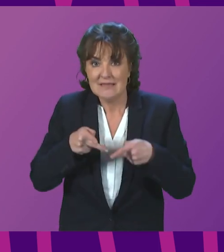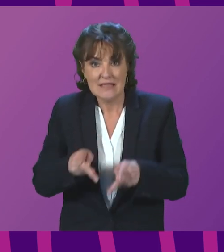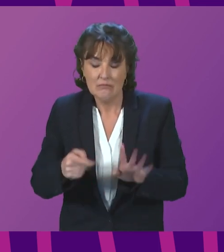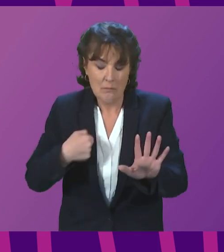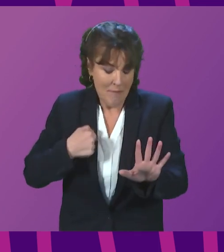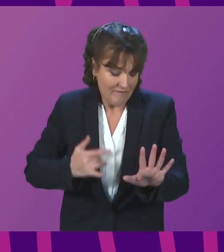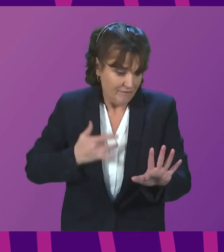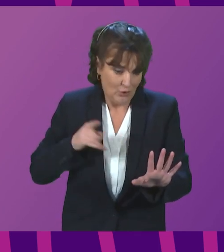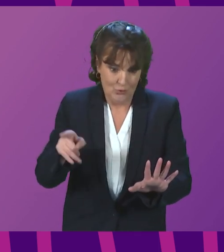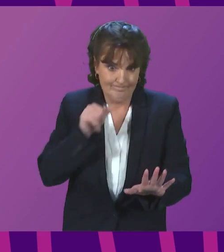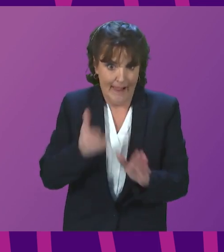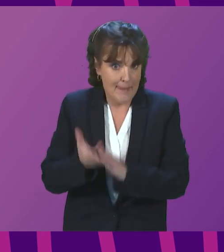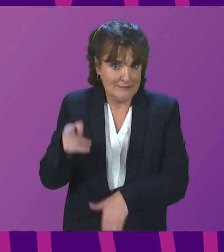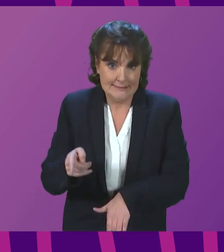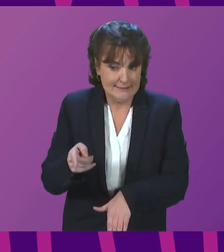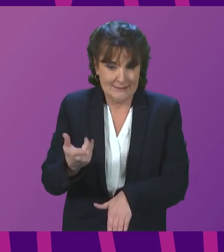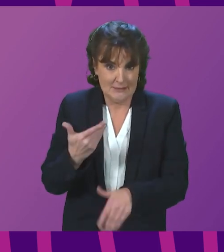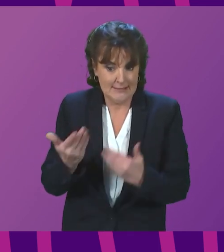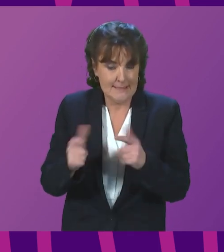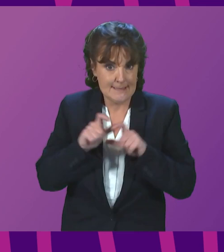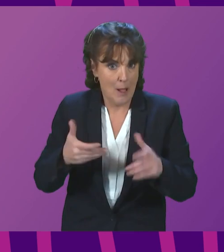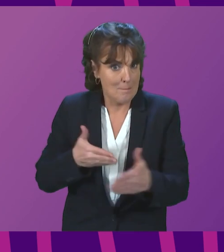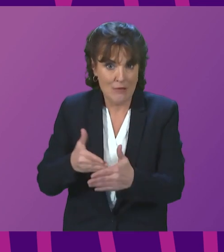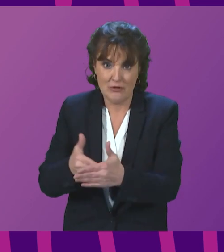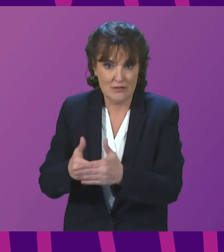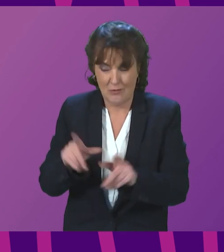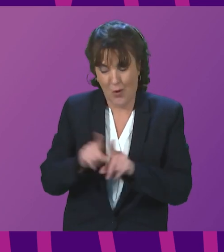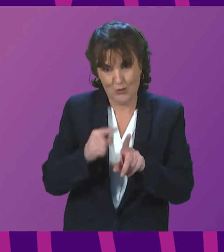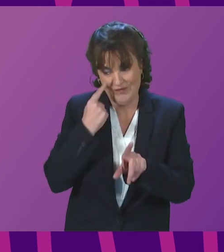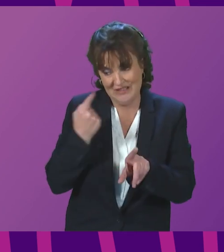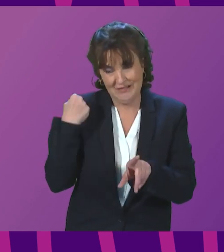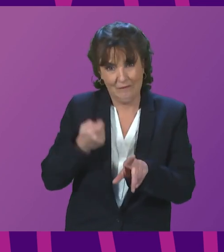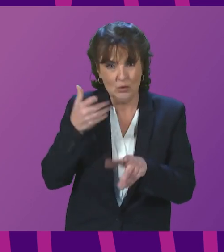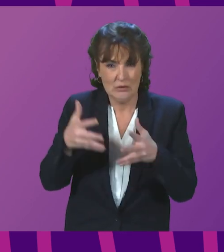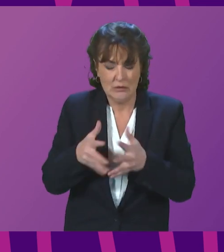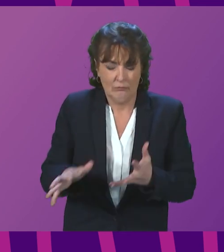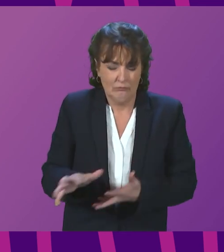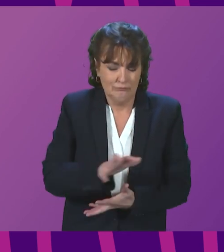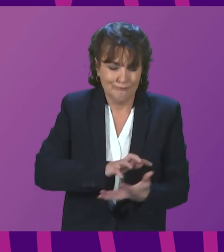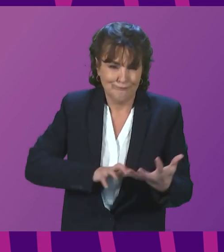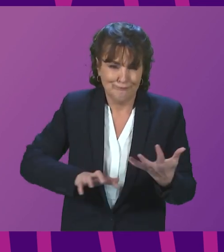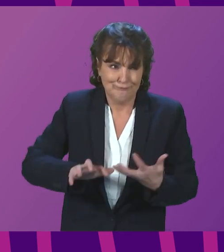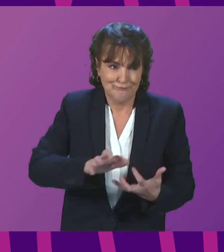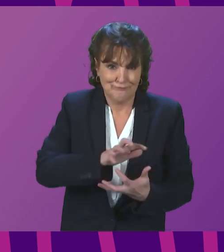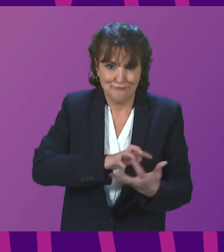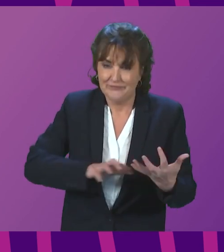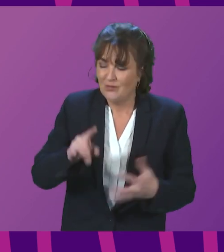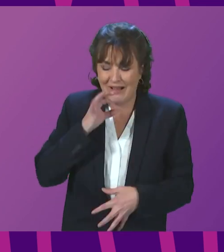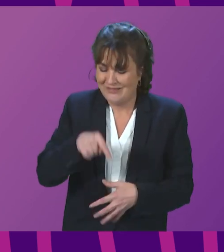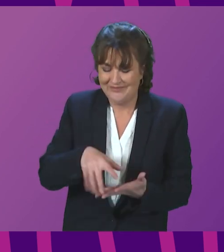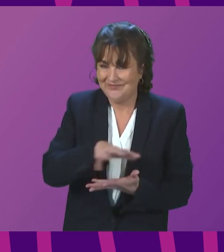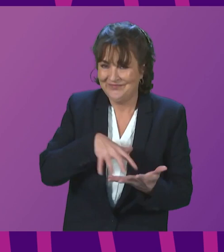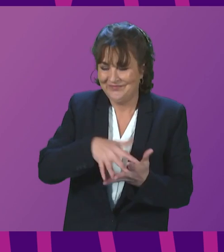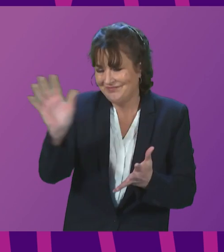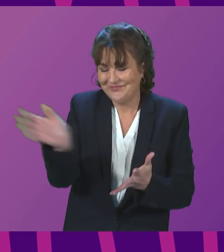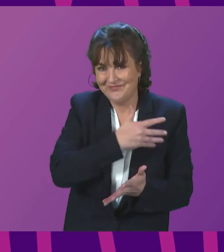it is also, as we have seen, painfully seen in recent days, horrendously bureaucratic. We are asking for that to be streamlined. We are asking